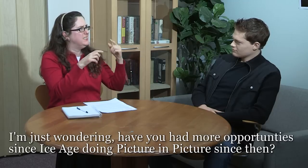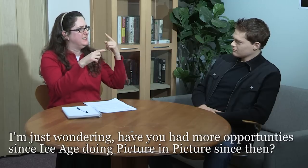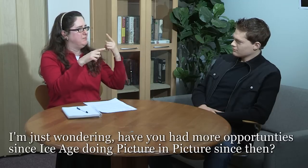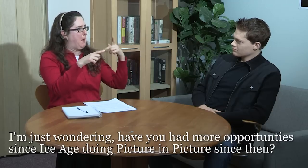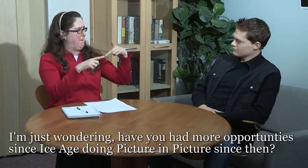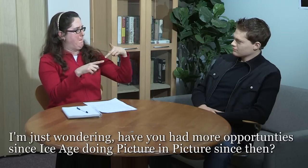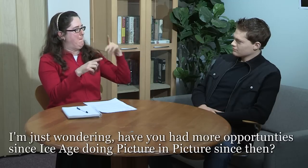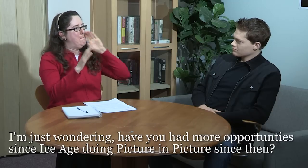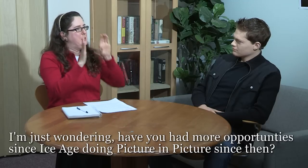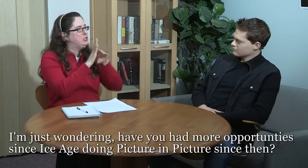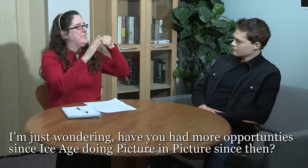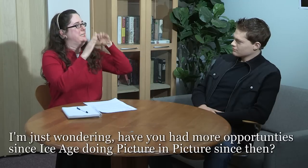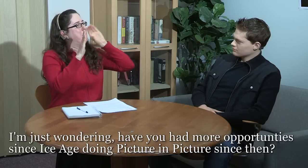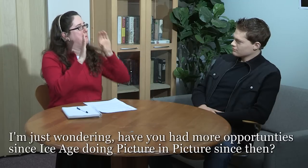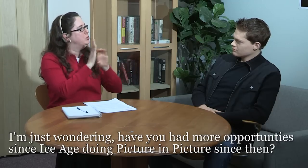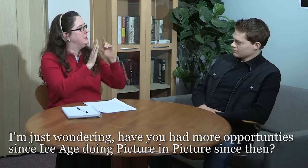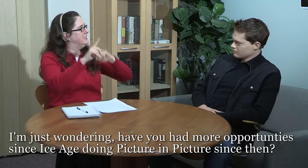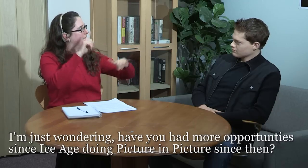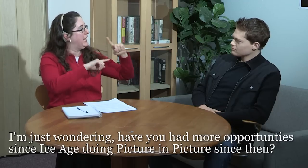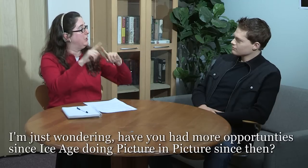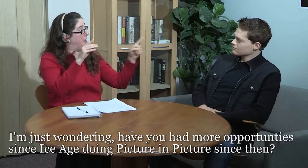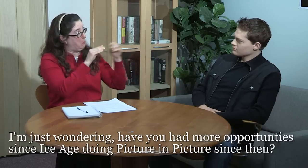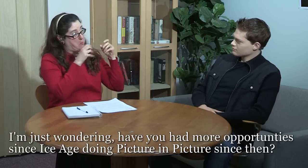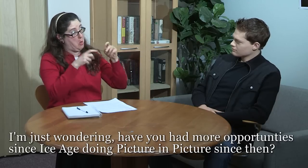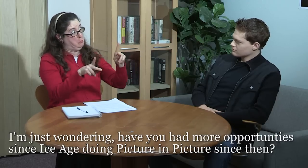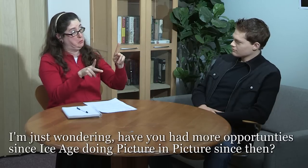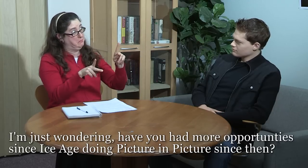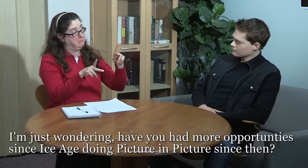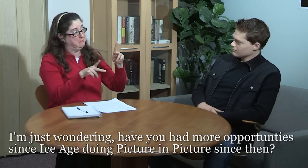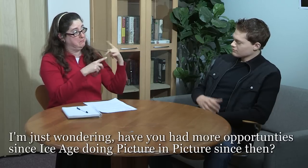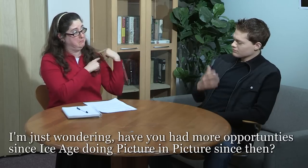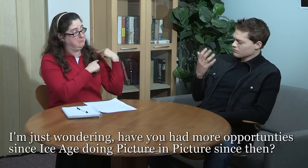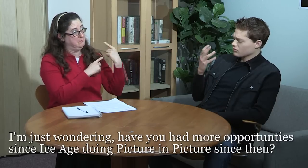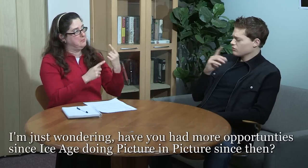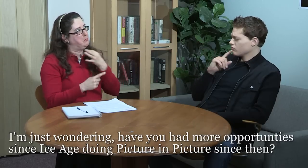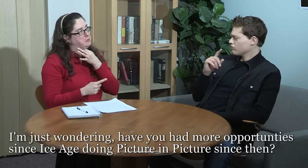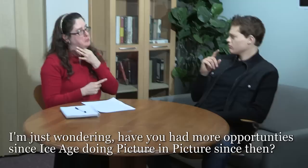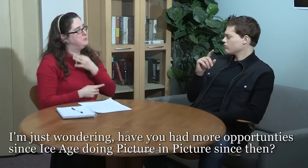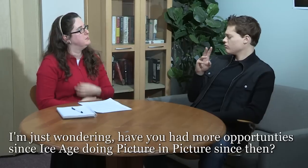opportunities for you since Ice Age, doing that picture-in-picture signing for programs?